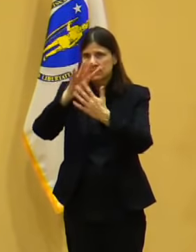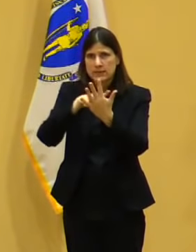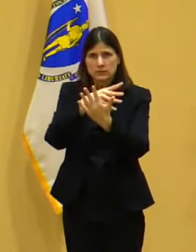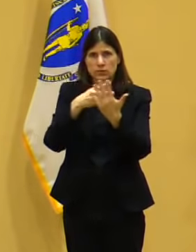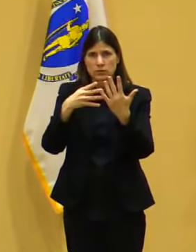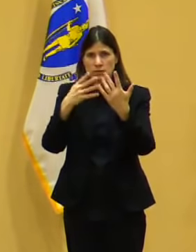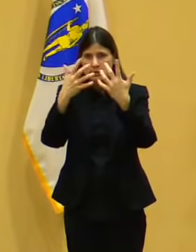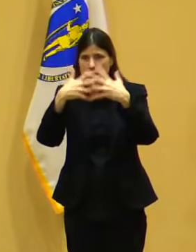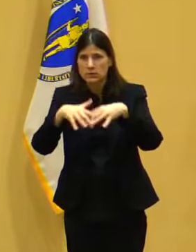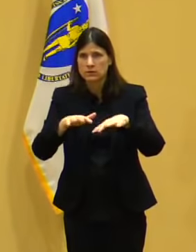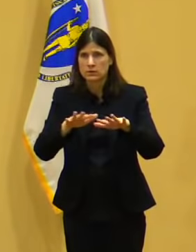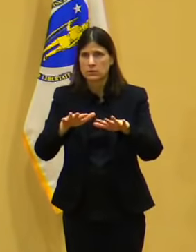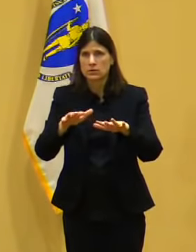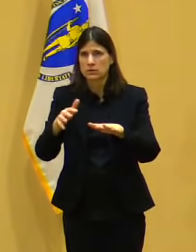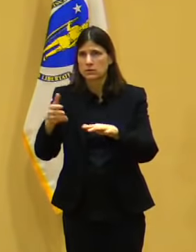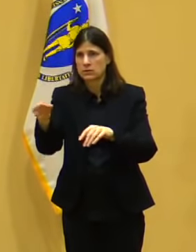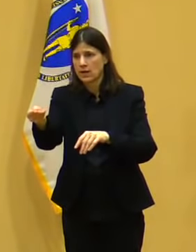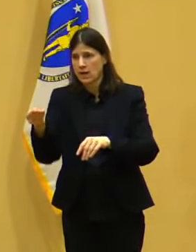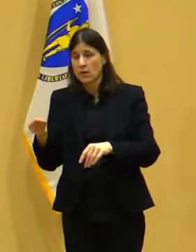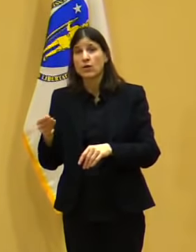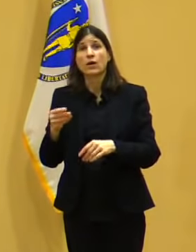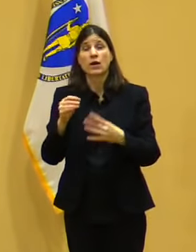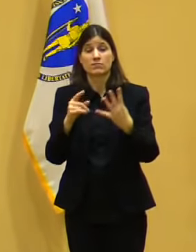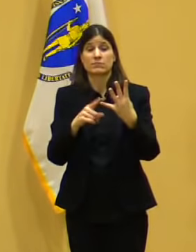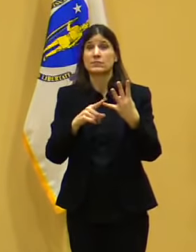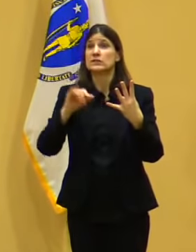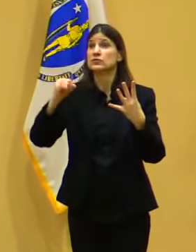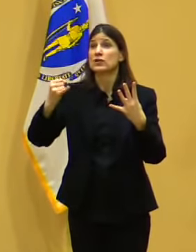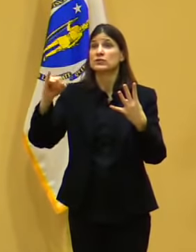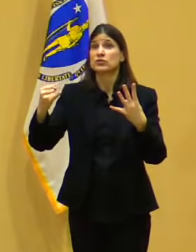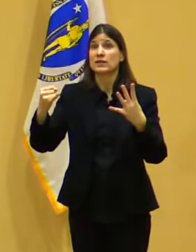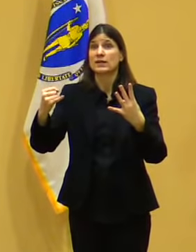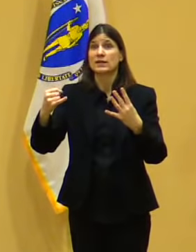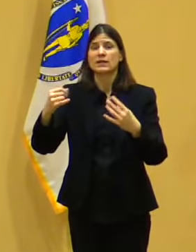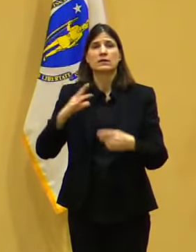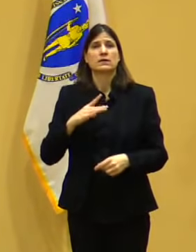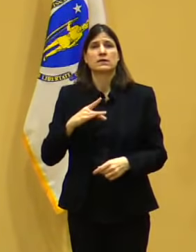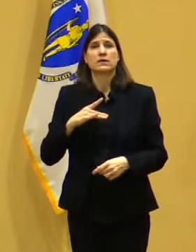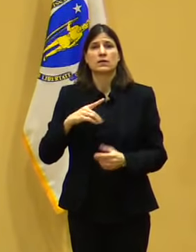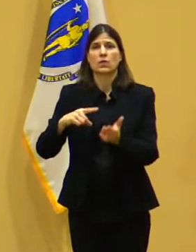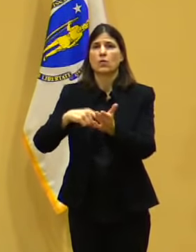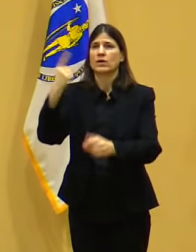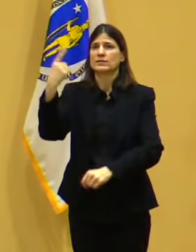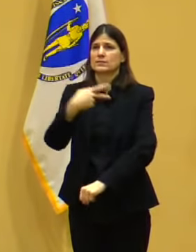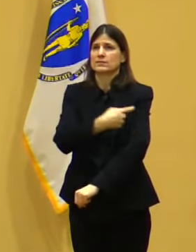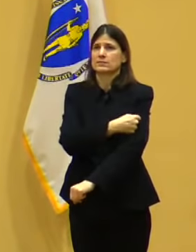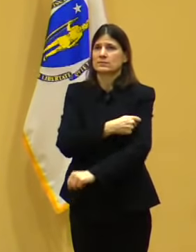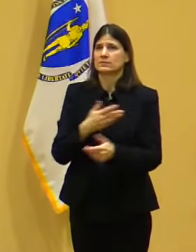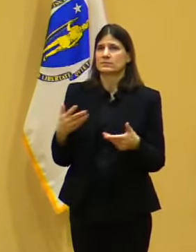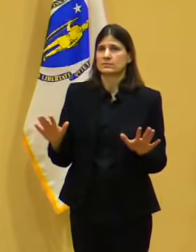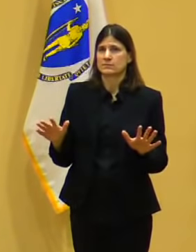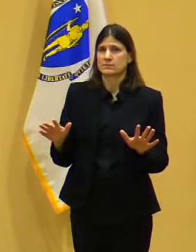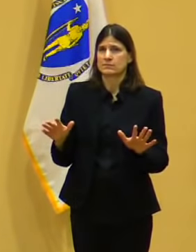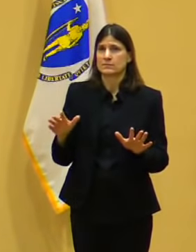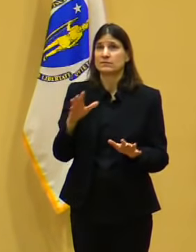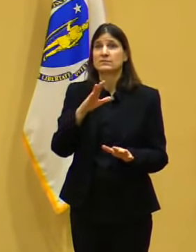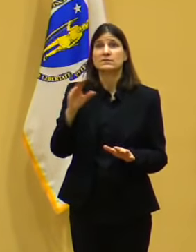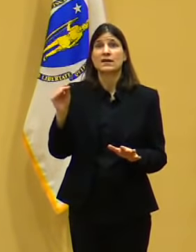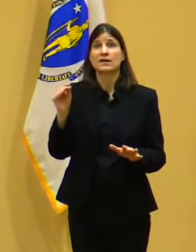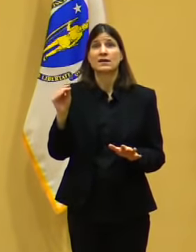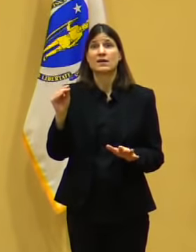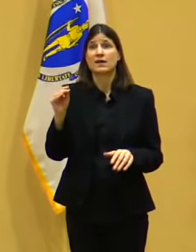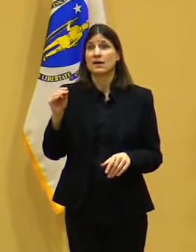The J&J vaccine, one of the reasons so many of us are interested in it is because it doesn't have that kind of